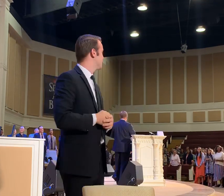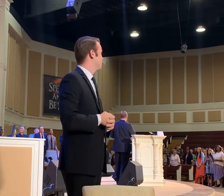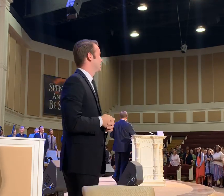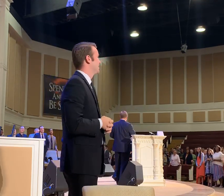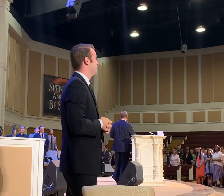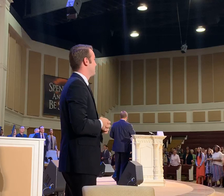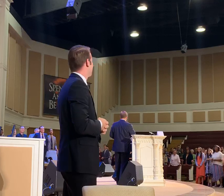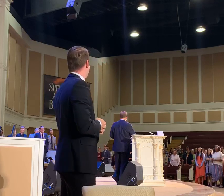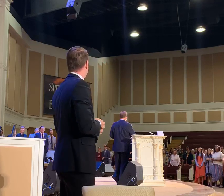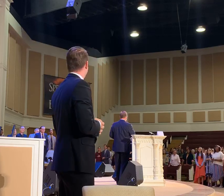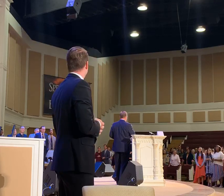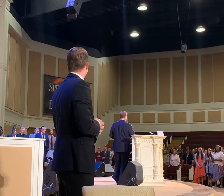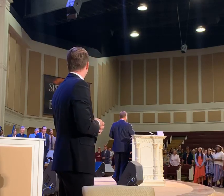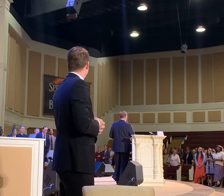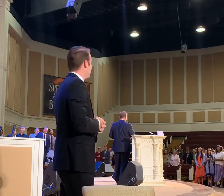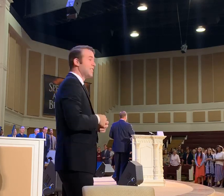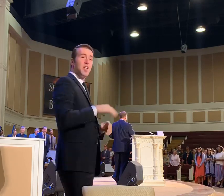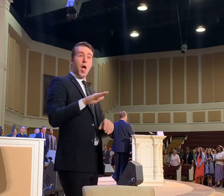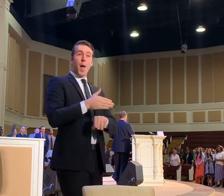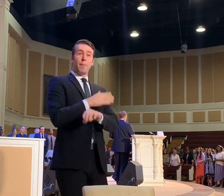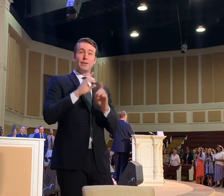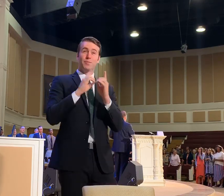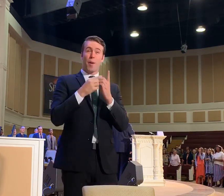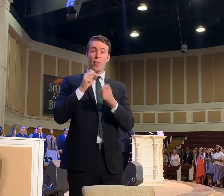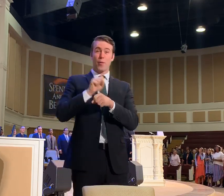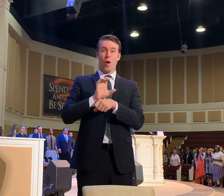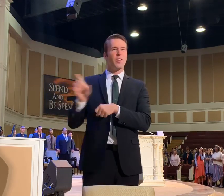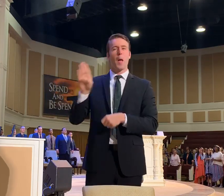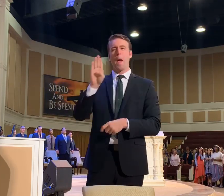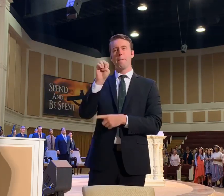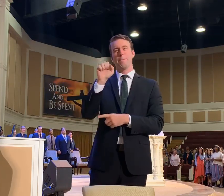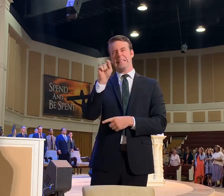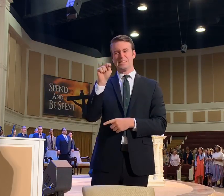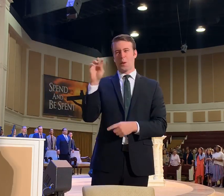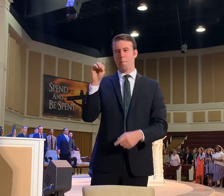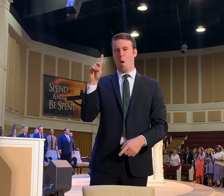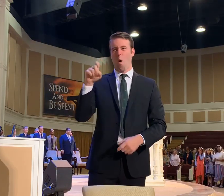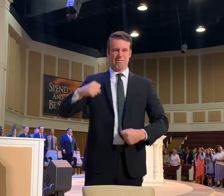If anybody ever asked about the music department at the rock church, just say they're beast mode.